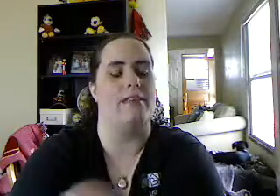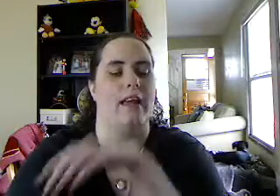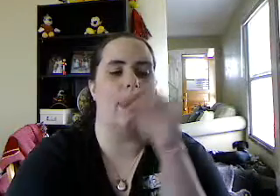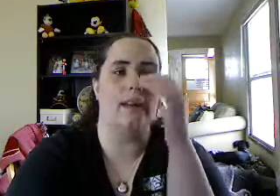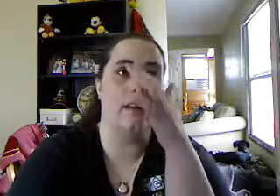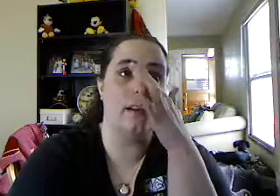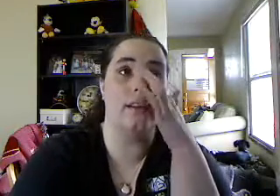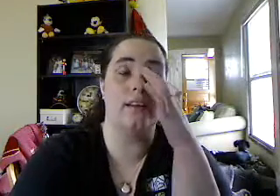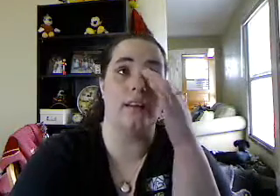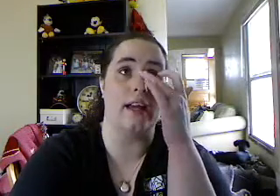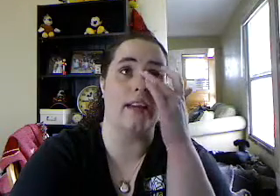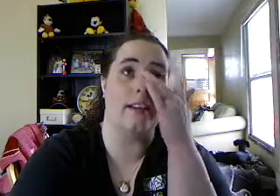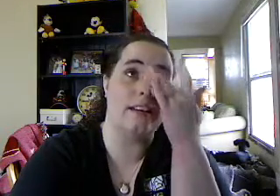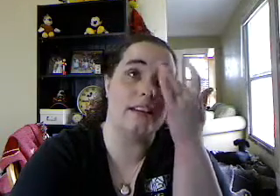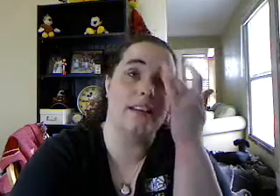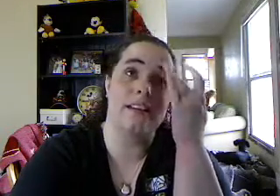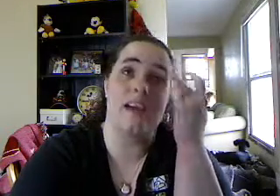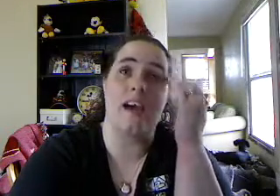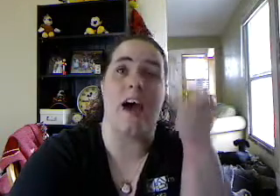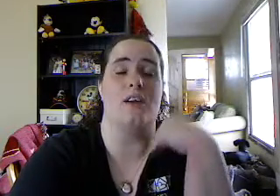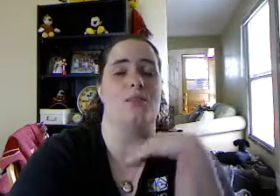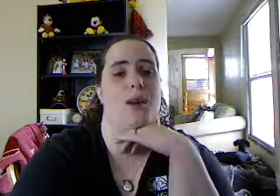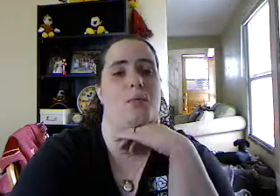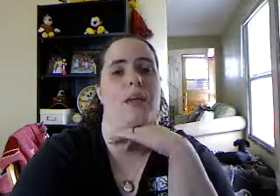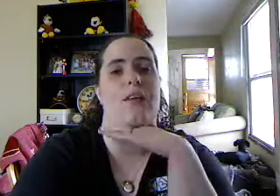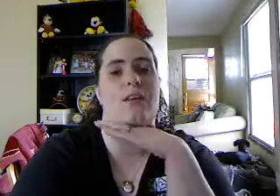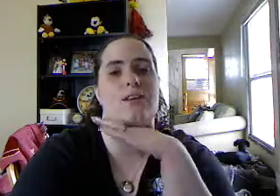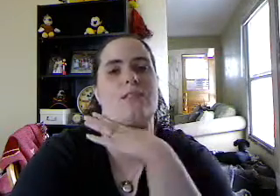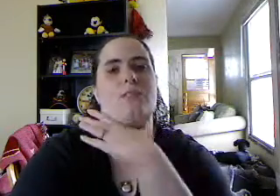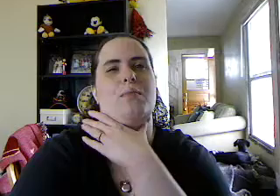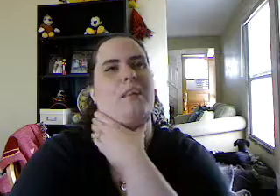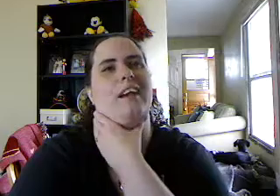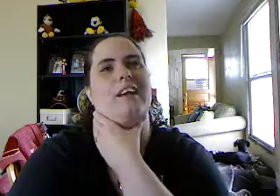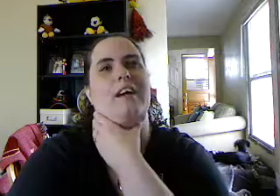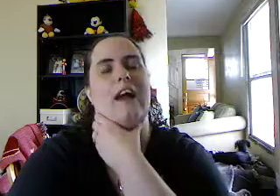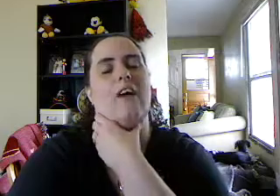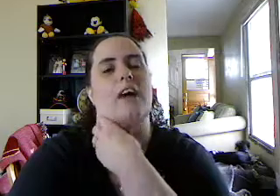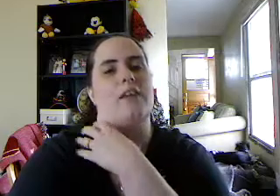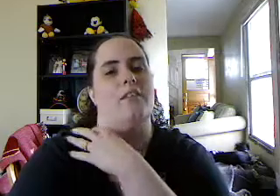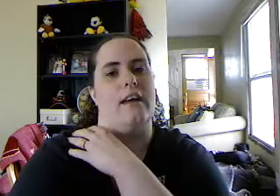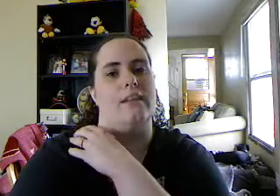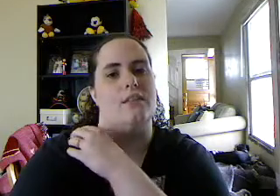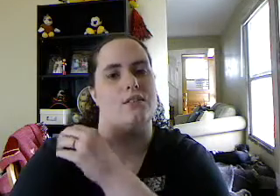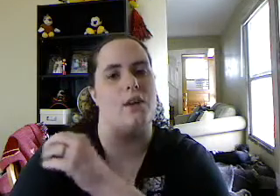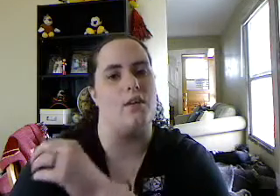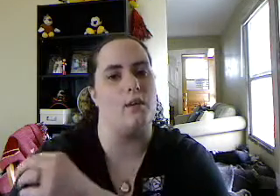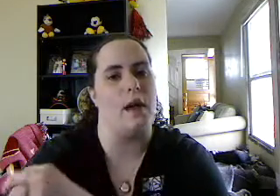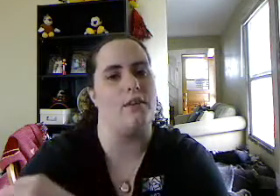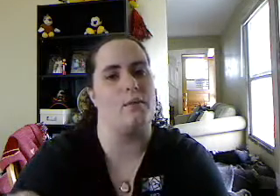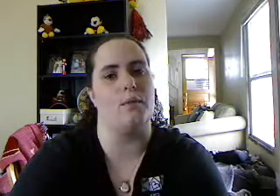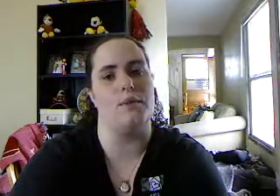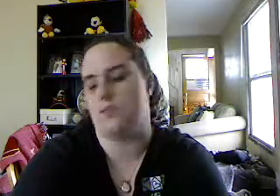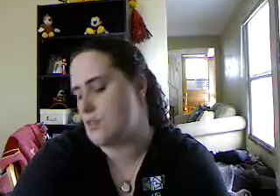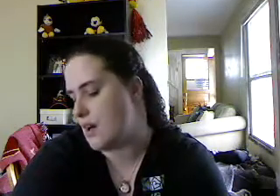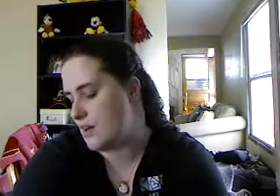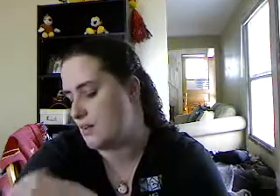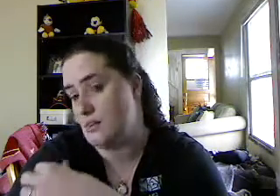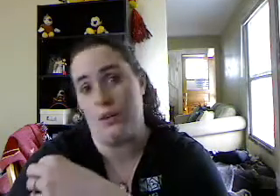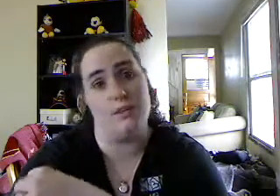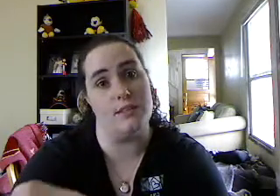and then, like, I know it was a couple hours, maybe like an hour after that that you start going to the bathroom, and once you start, you don't